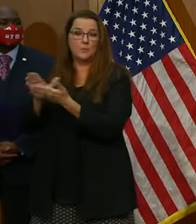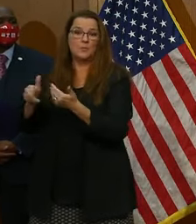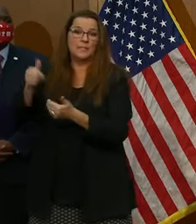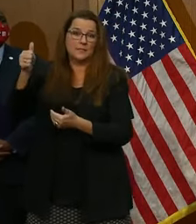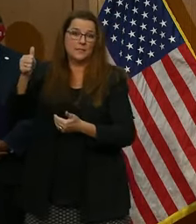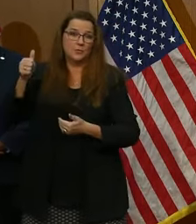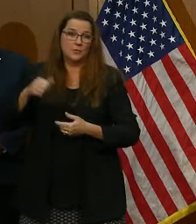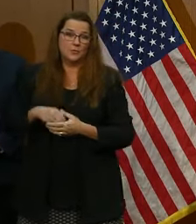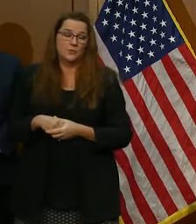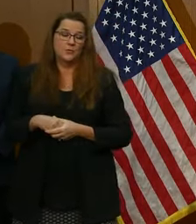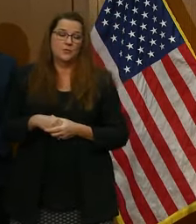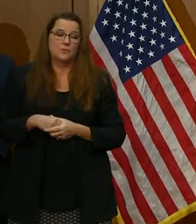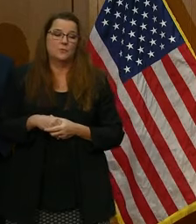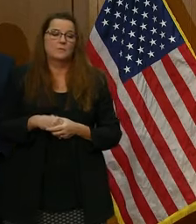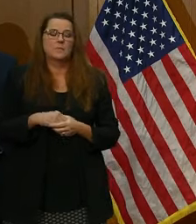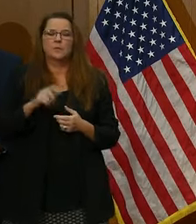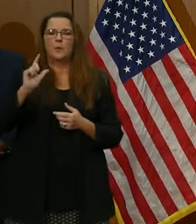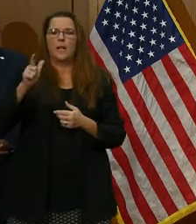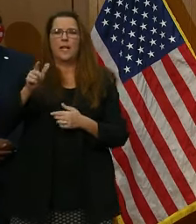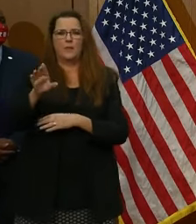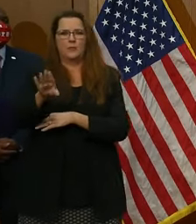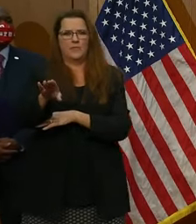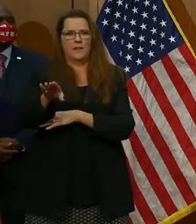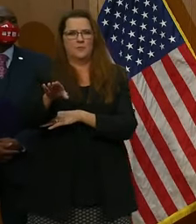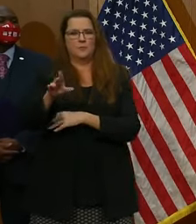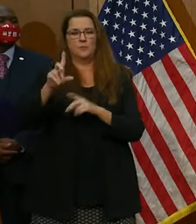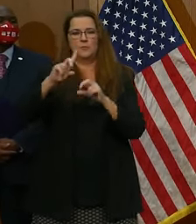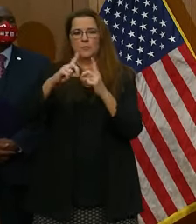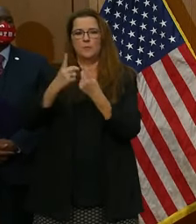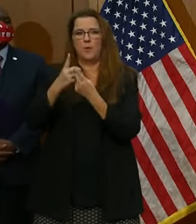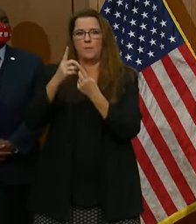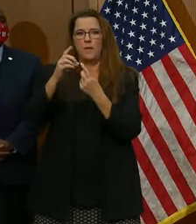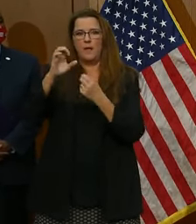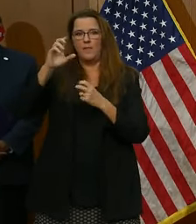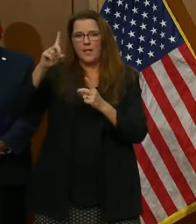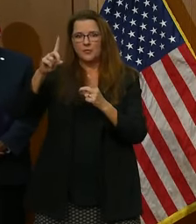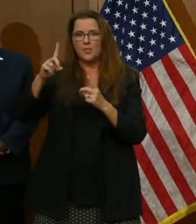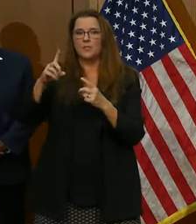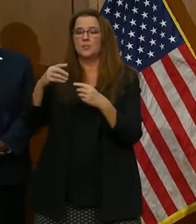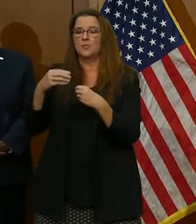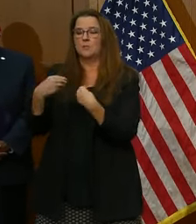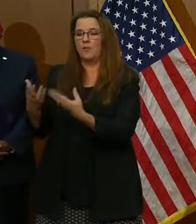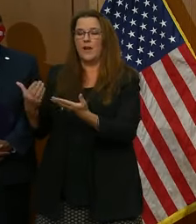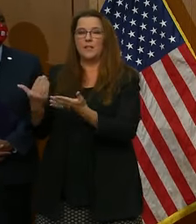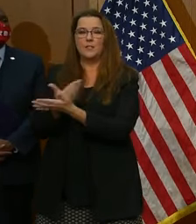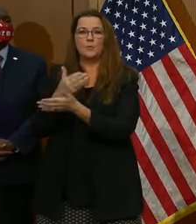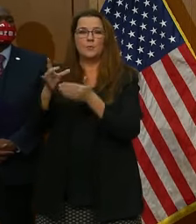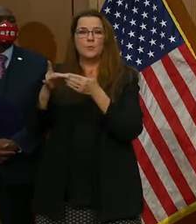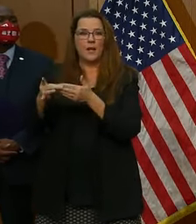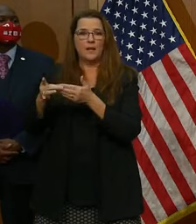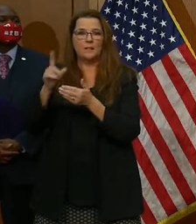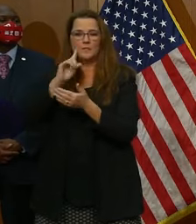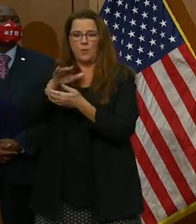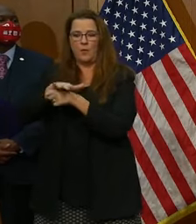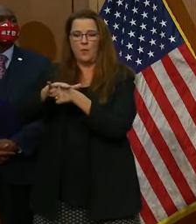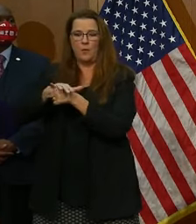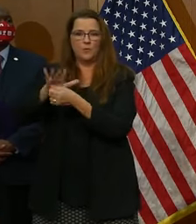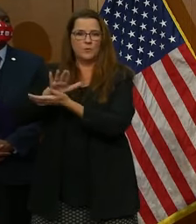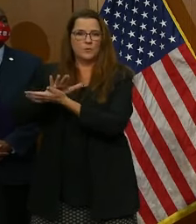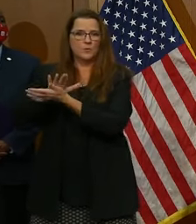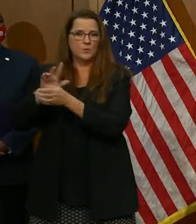the Department of Education is issuing new guidance to our local school divisions. The emphasis will change.